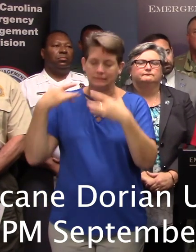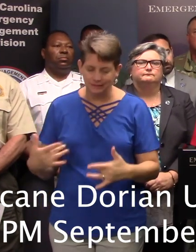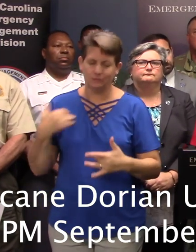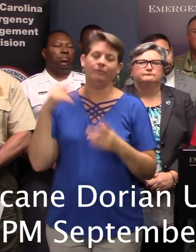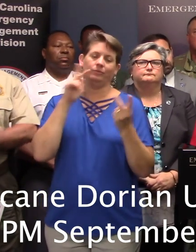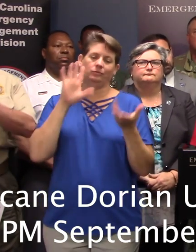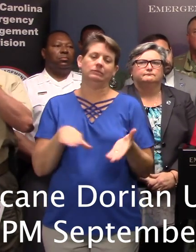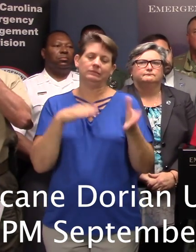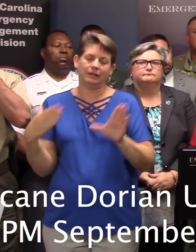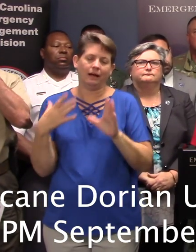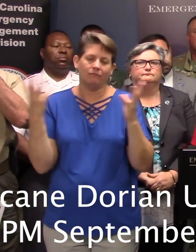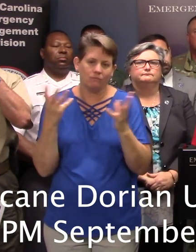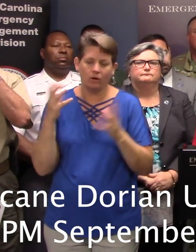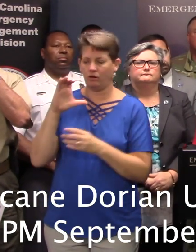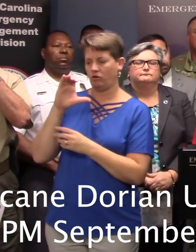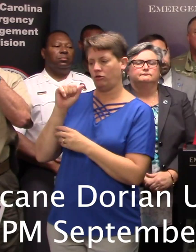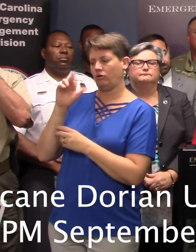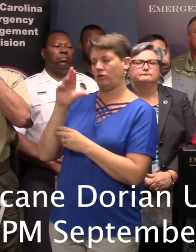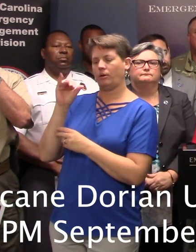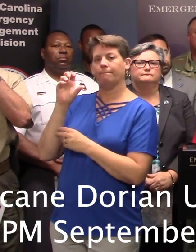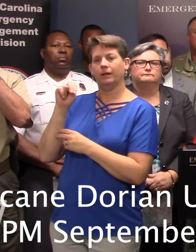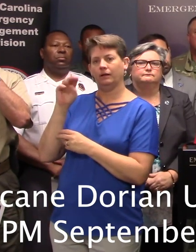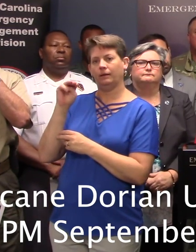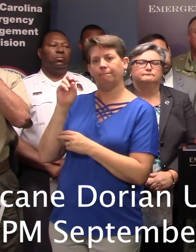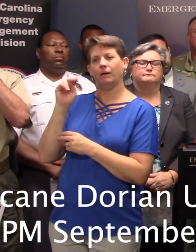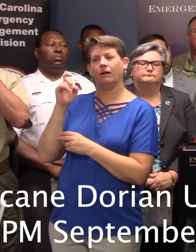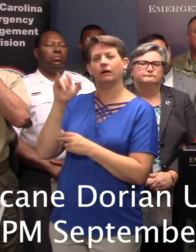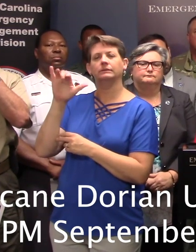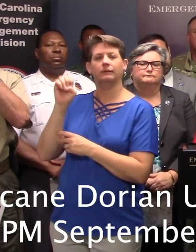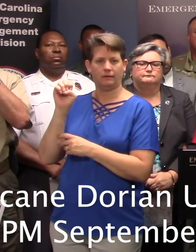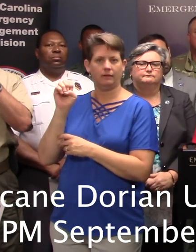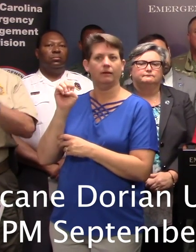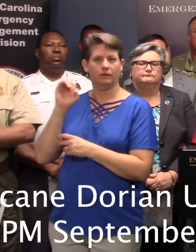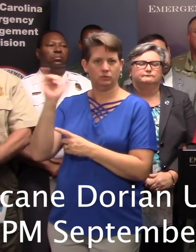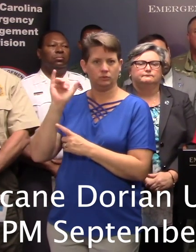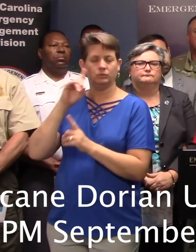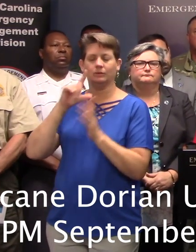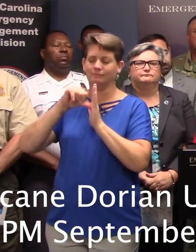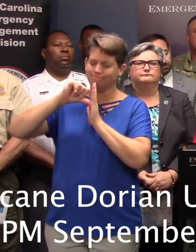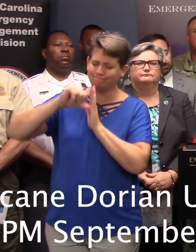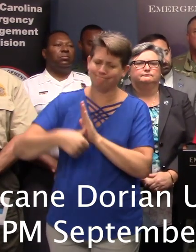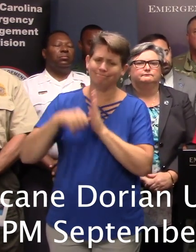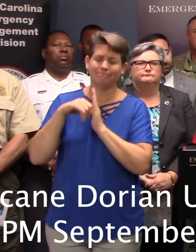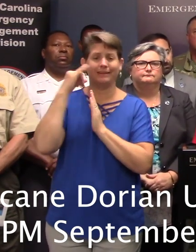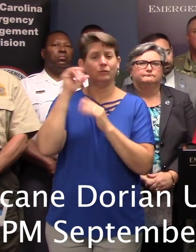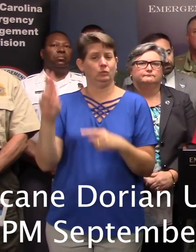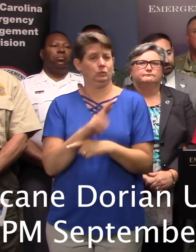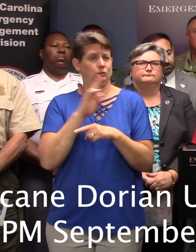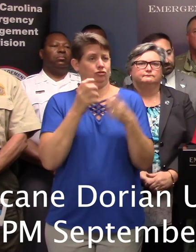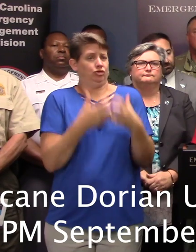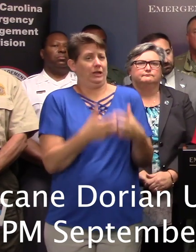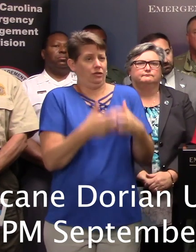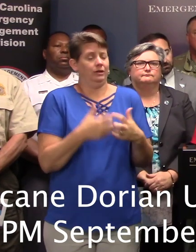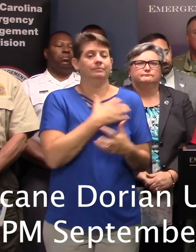fatalities due to carbon monoxide poisoning. So just to emphasize that point, if you do use a generator, please make sure to